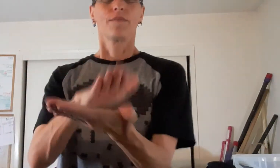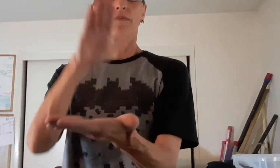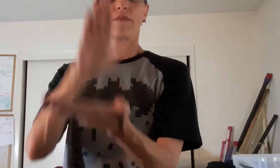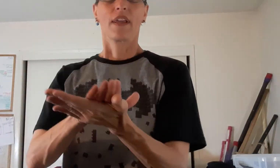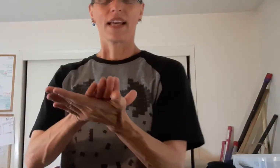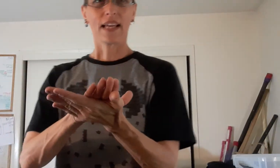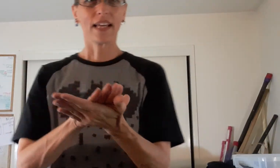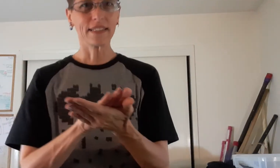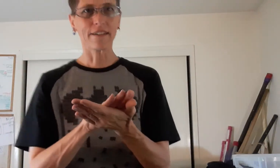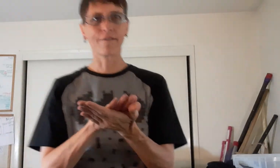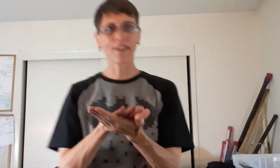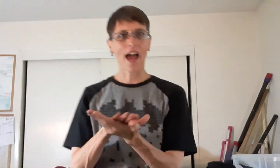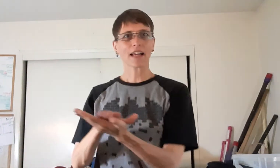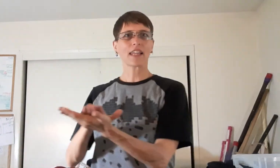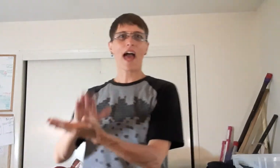So, it's a flat clap.